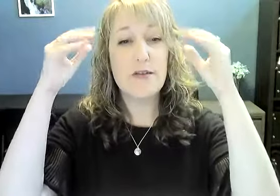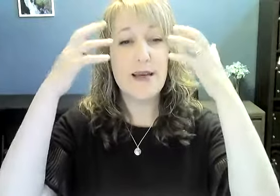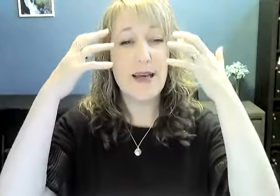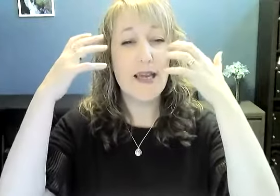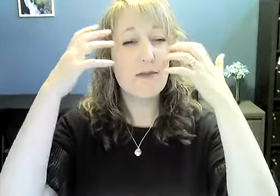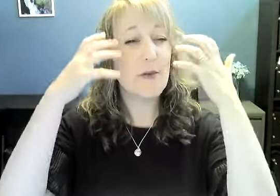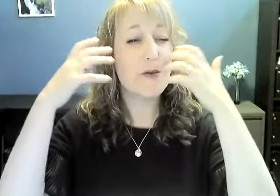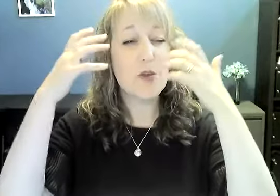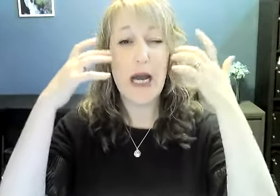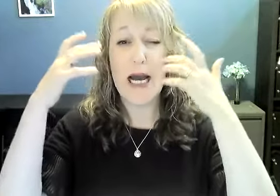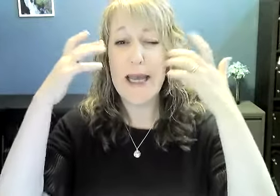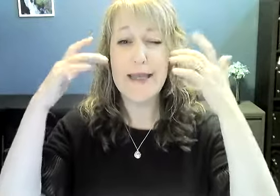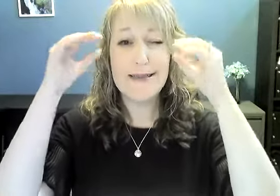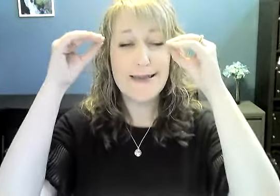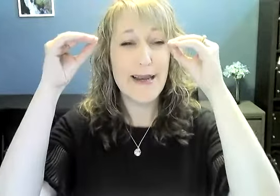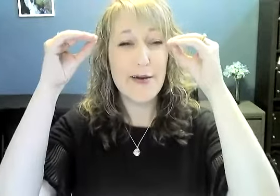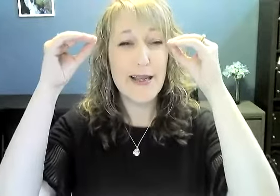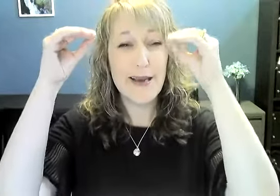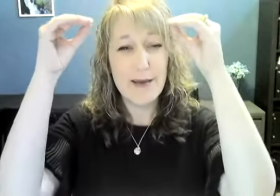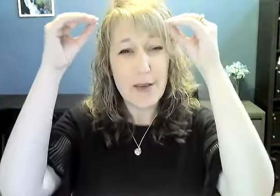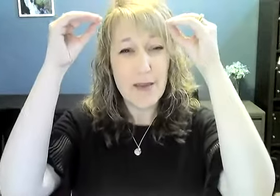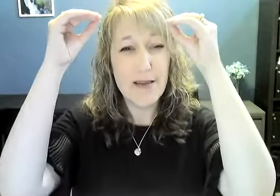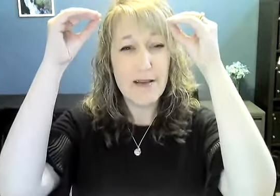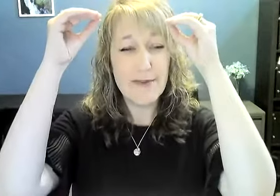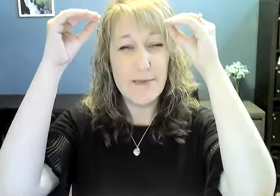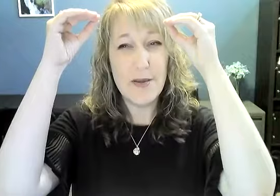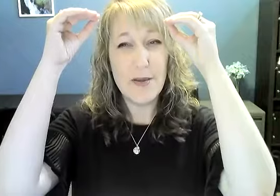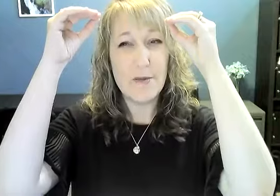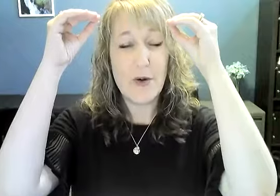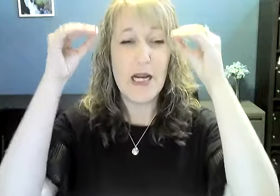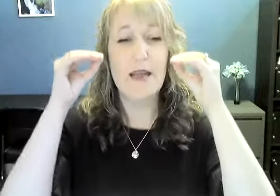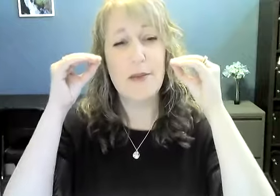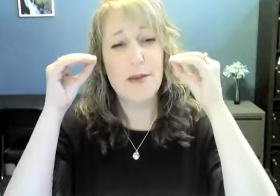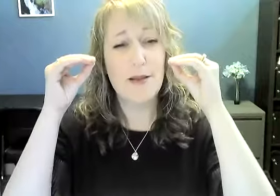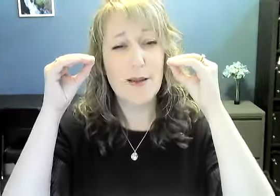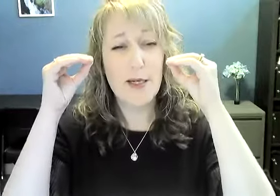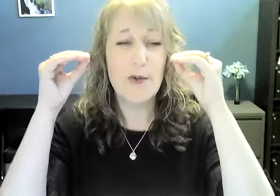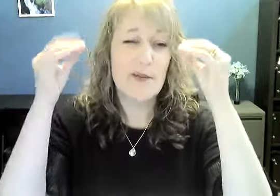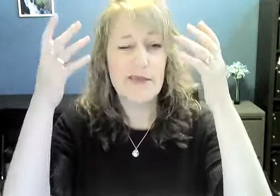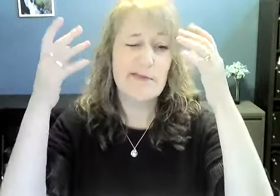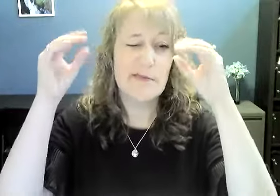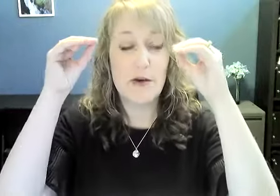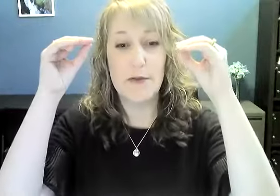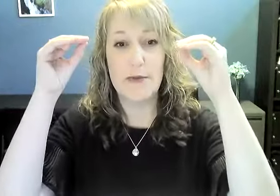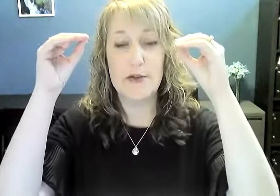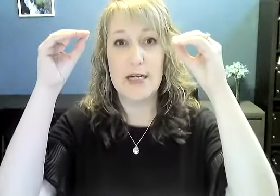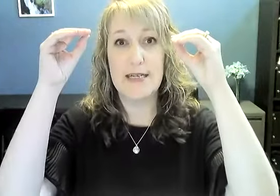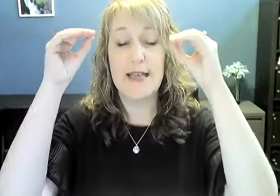to be kind of around your eyes area. Maybe, maybe your forehead, maybe a little lower, but roughly around your eyes.